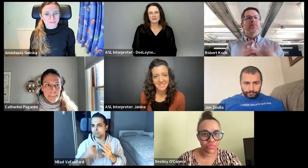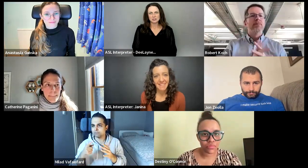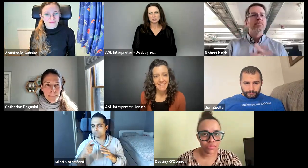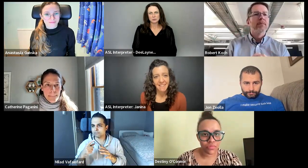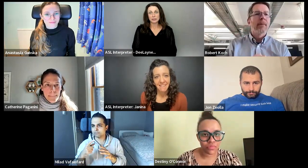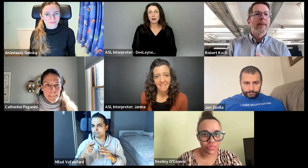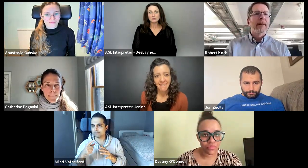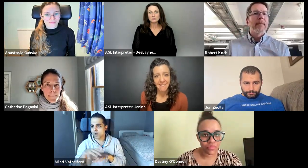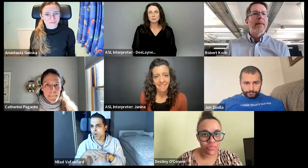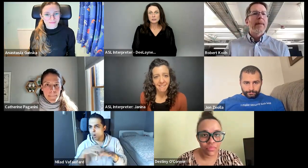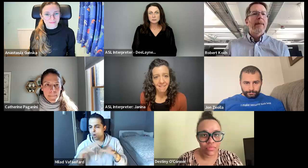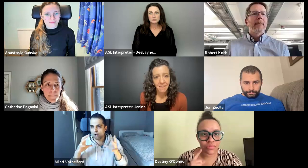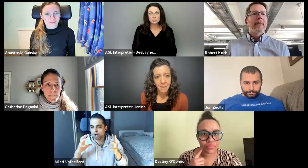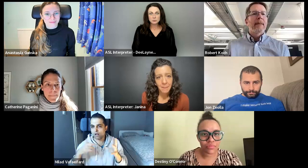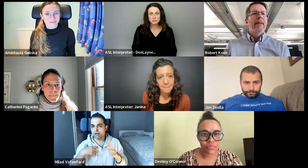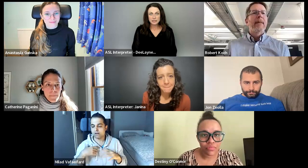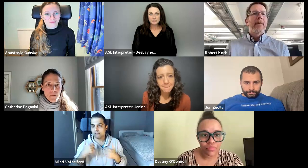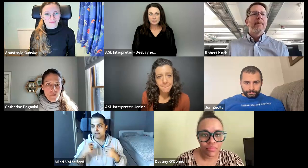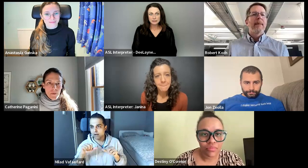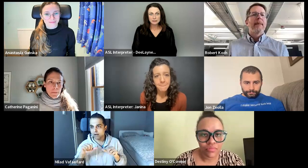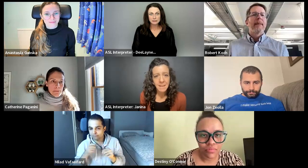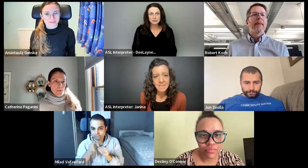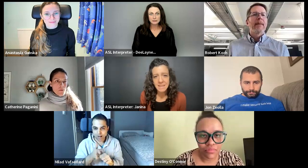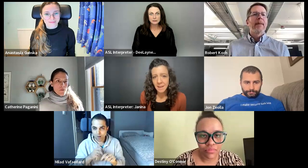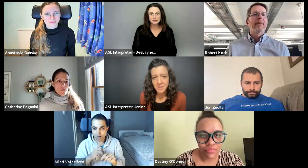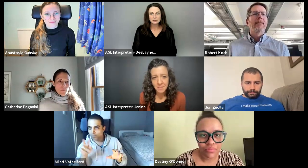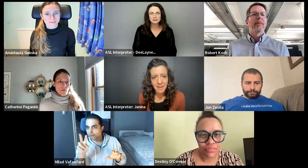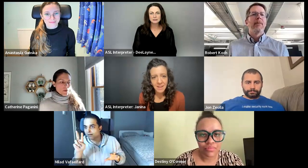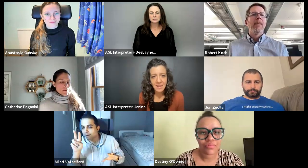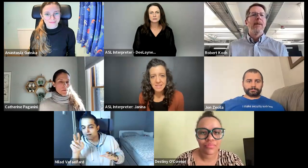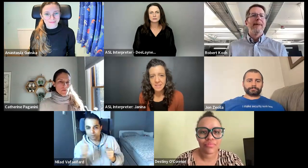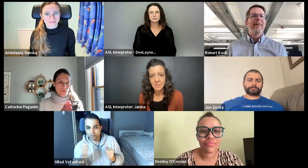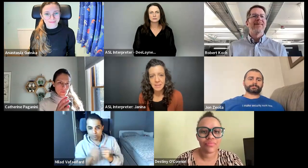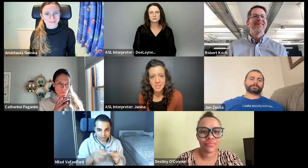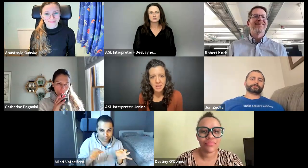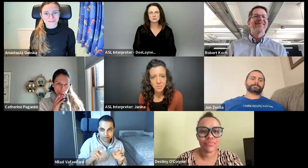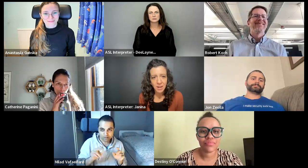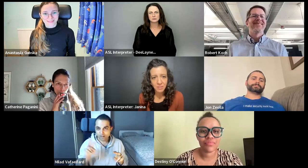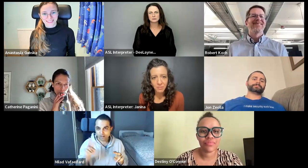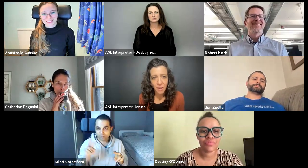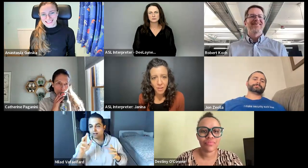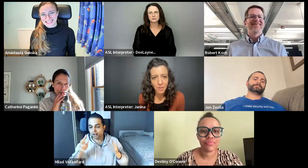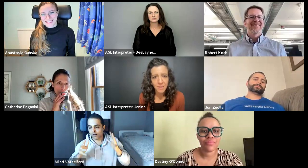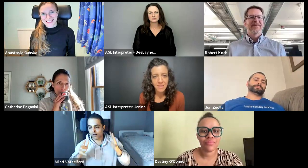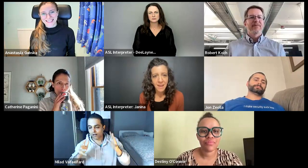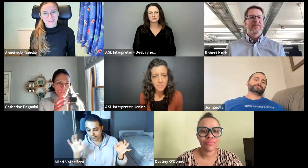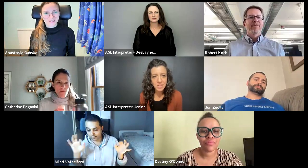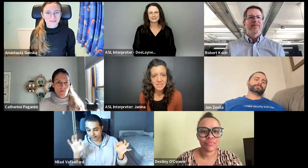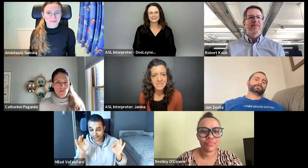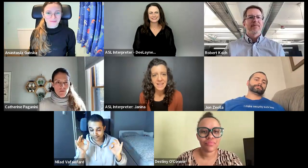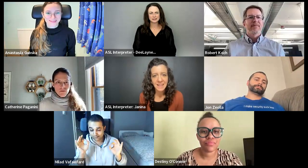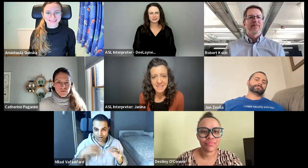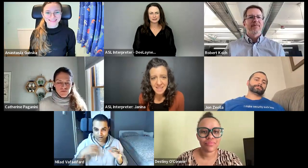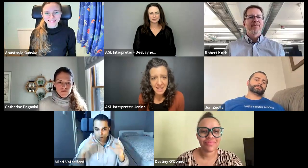Yeah. I've enjoyed working. Oh, what did you, did you, were saying something? Well, I was saying, I'm sorry. My internet's a little bit glitchy. I'm trying to follow with the